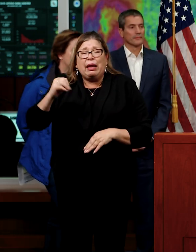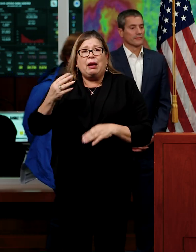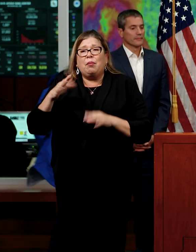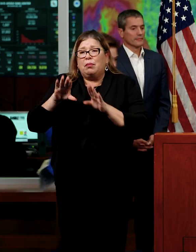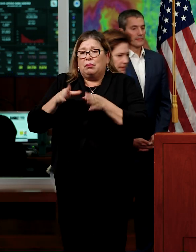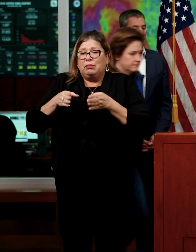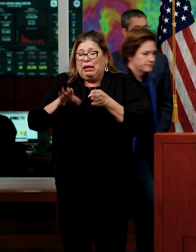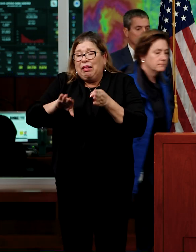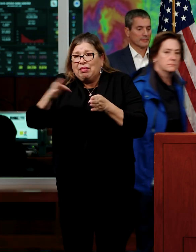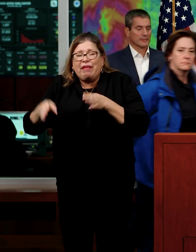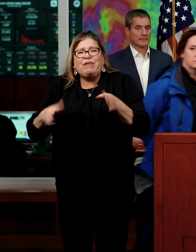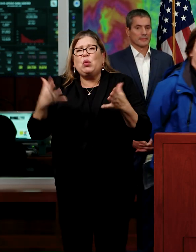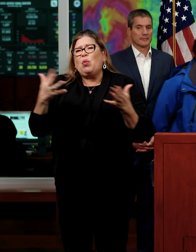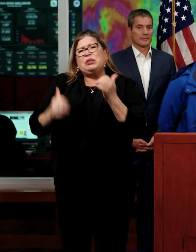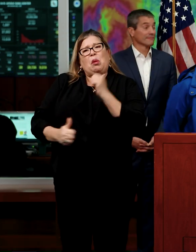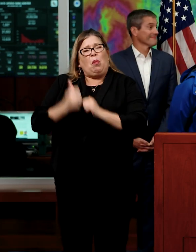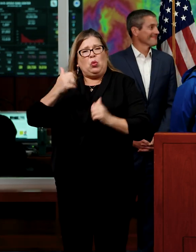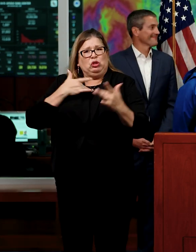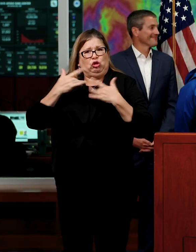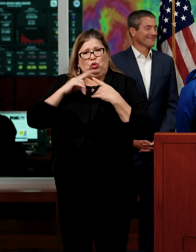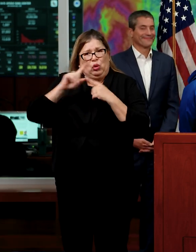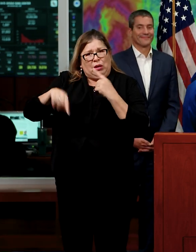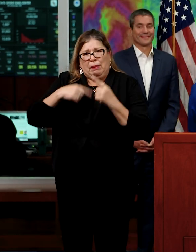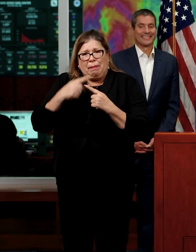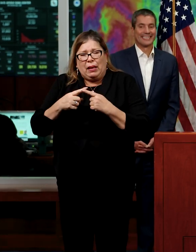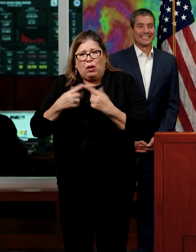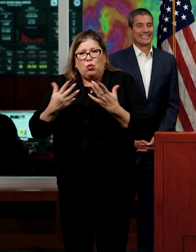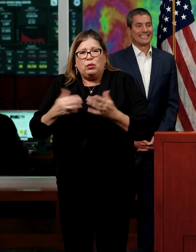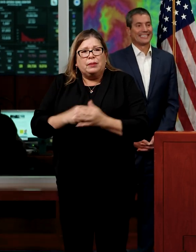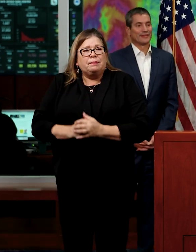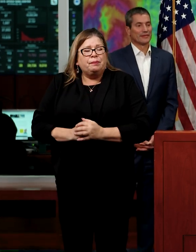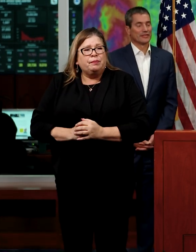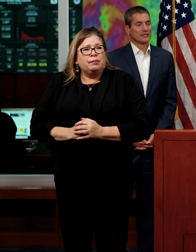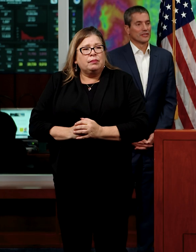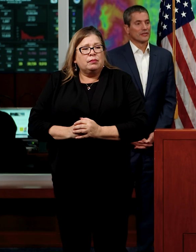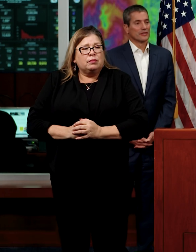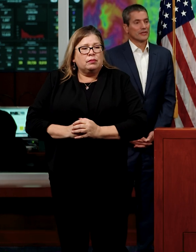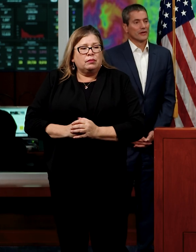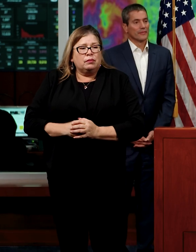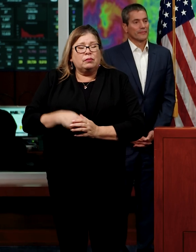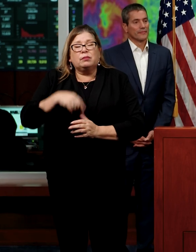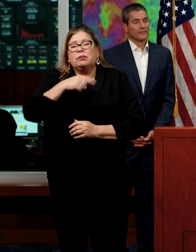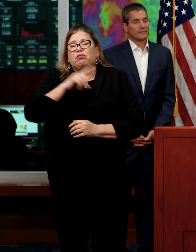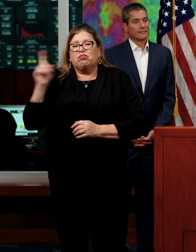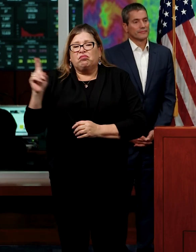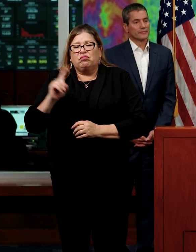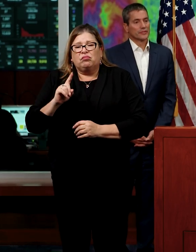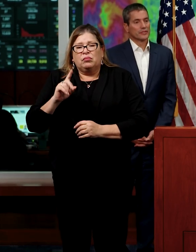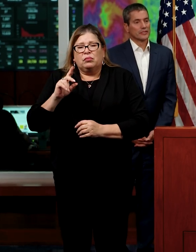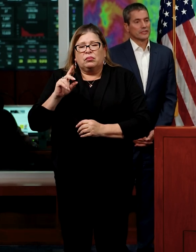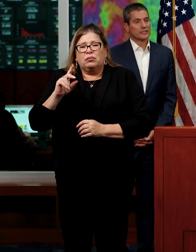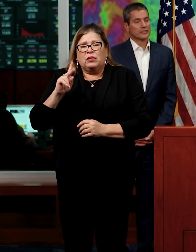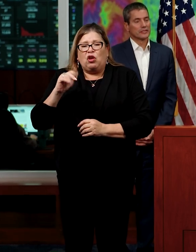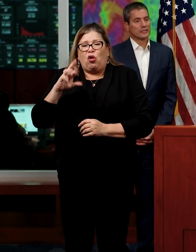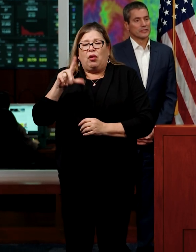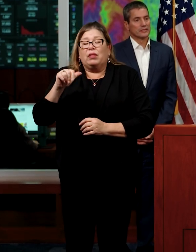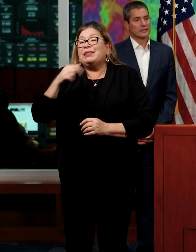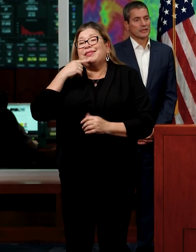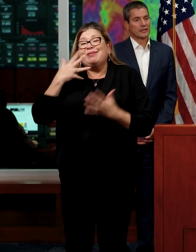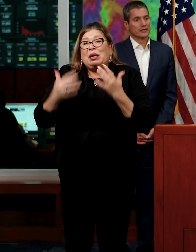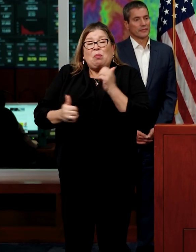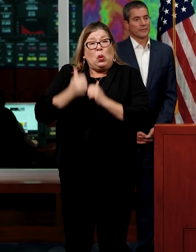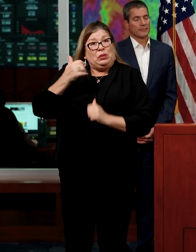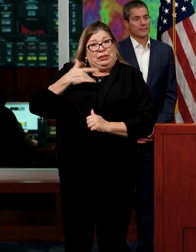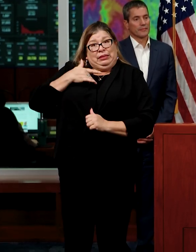And talk more about what's being done to fortify them. Sure. So I think the most vulnerable